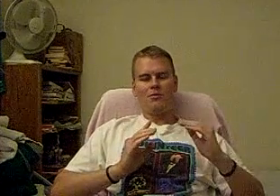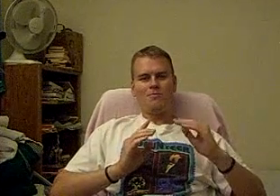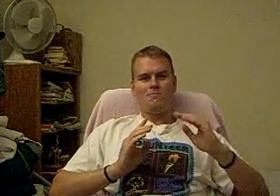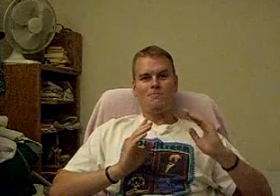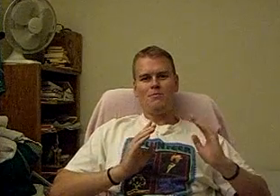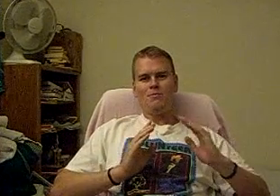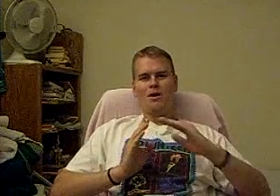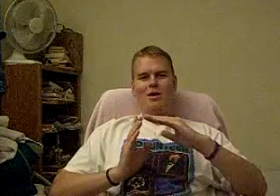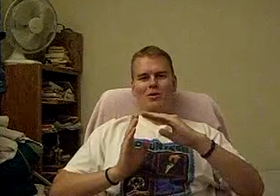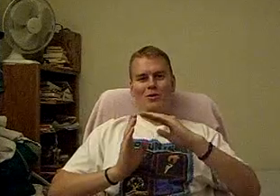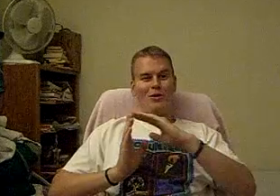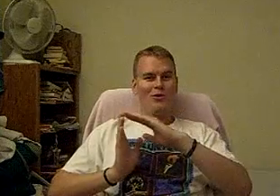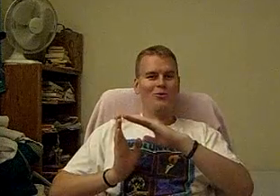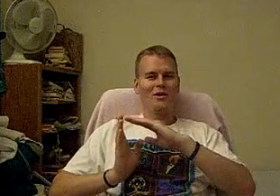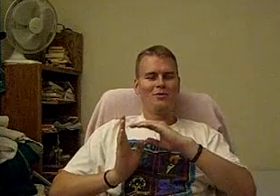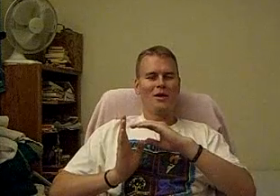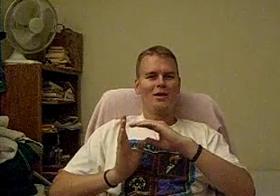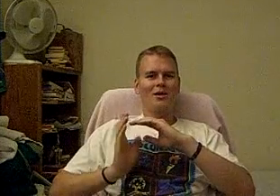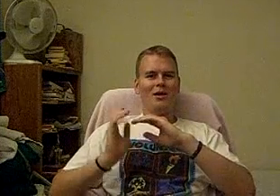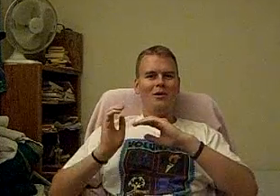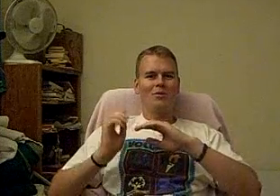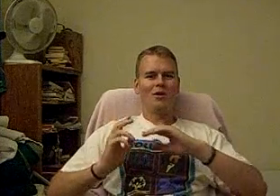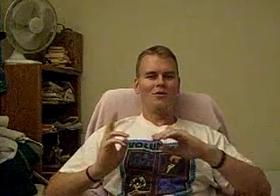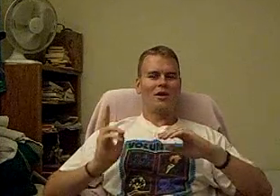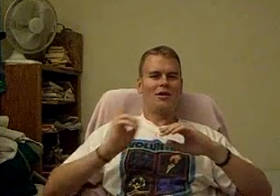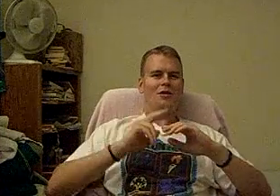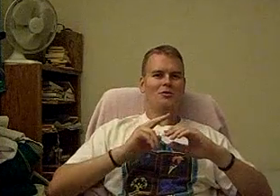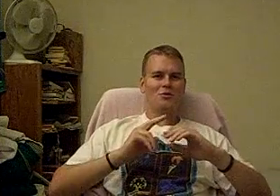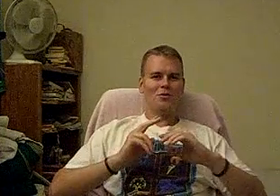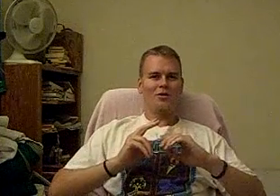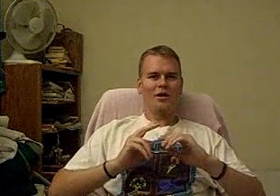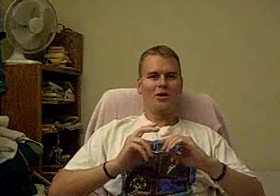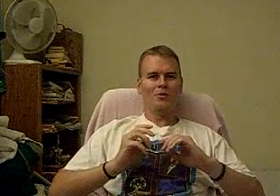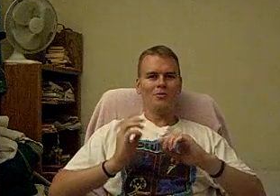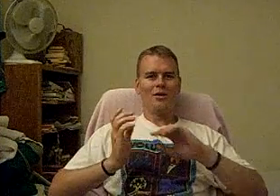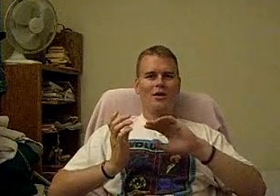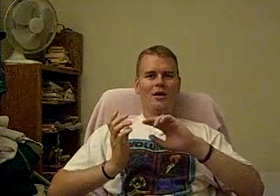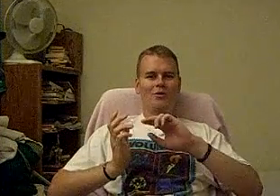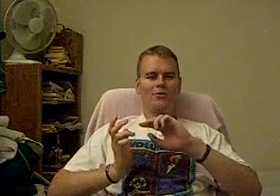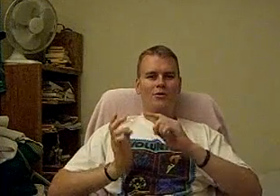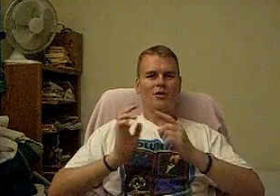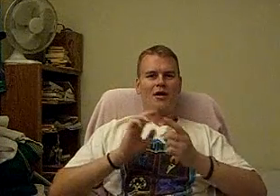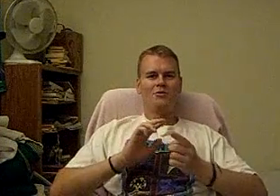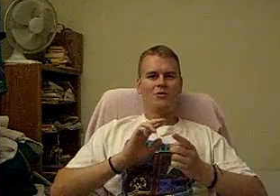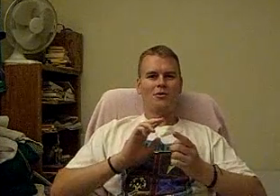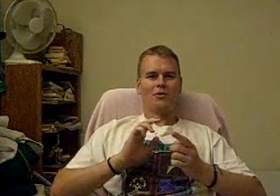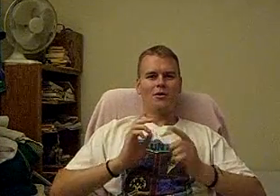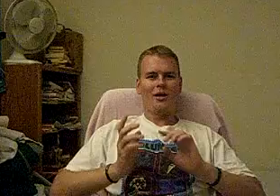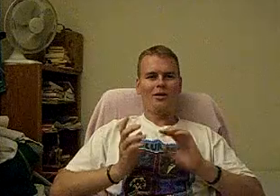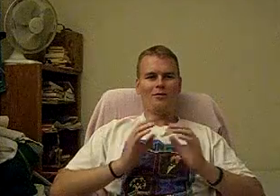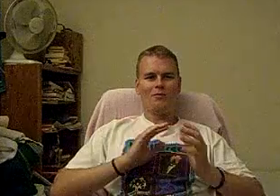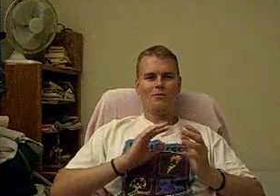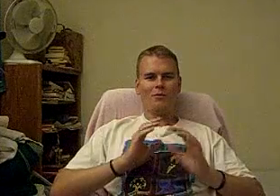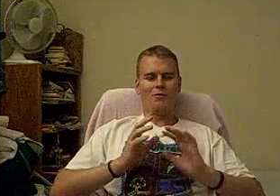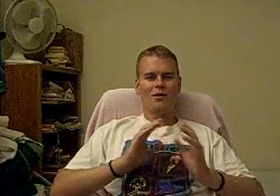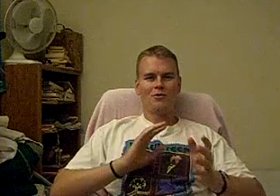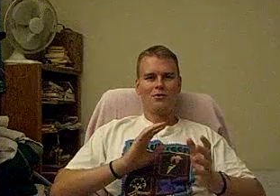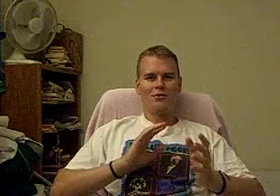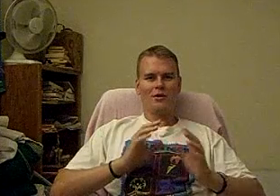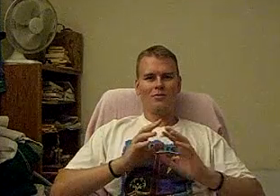losing at the beginning, but then the second individual comes in and helps, and so the tides turn, and the fight turns, and